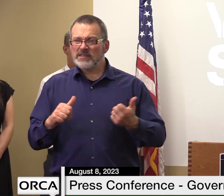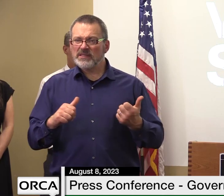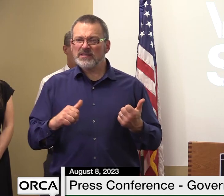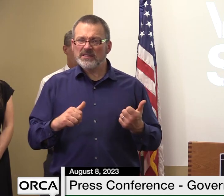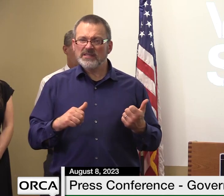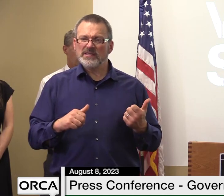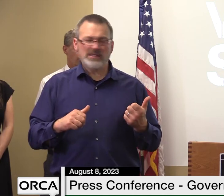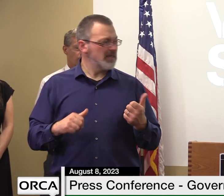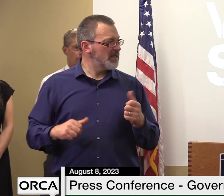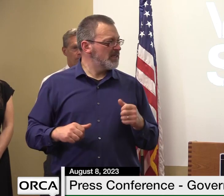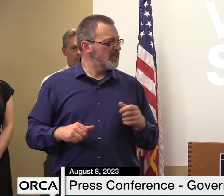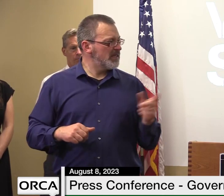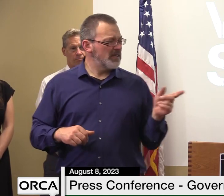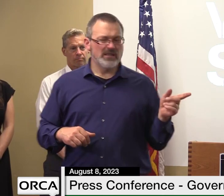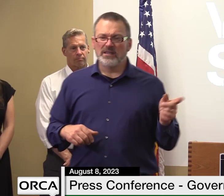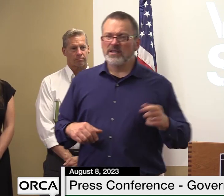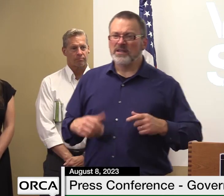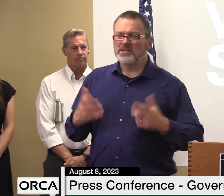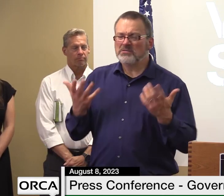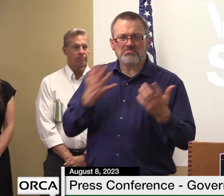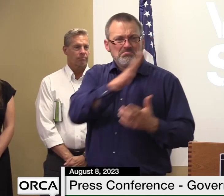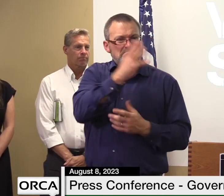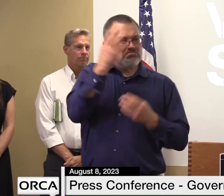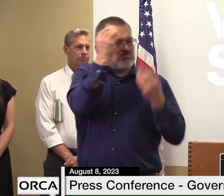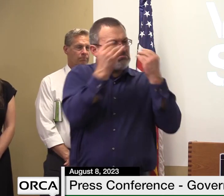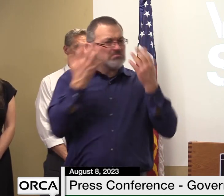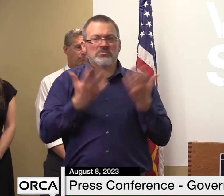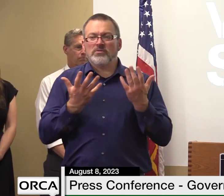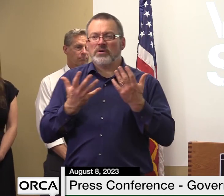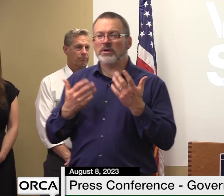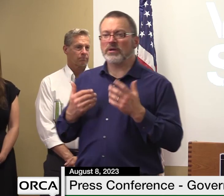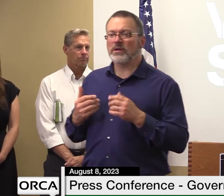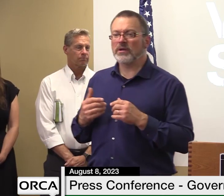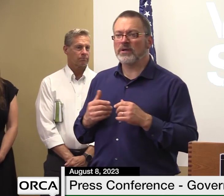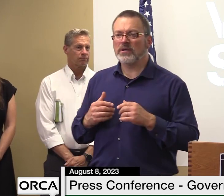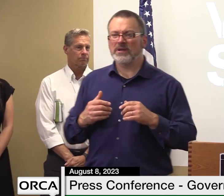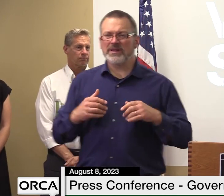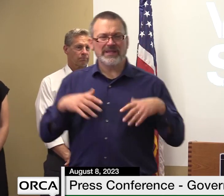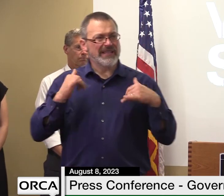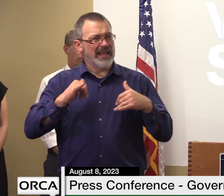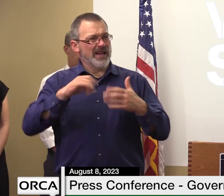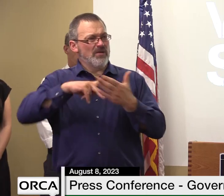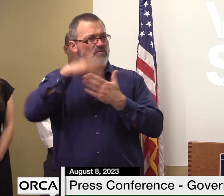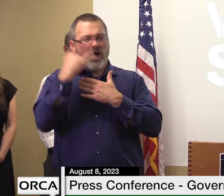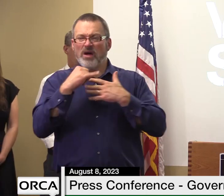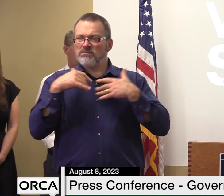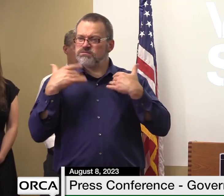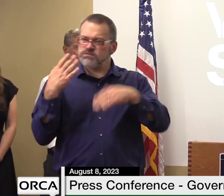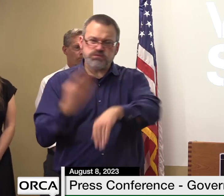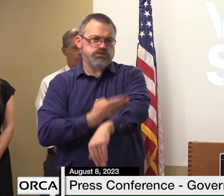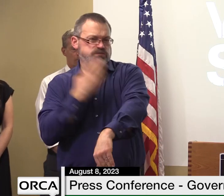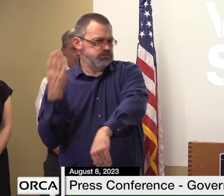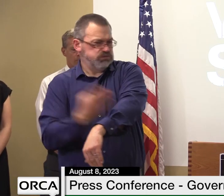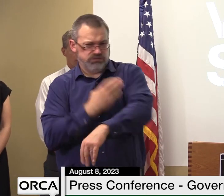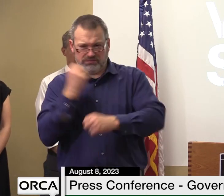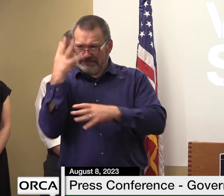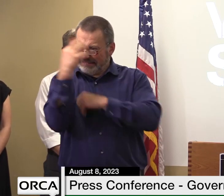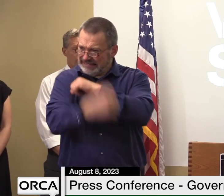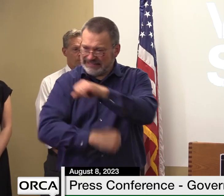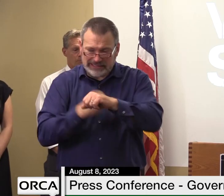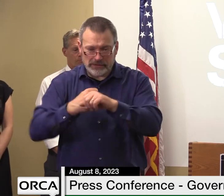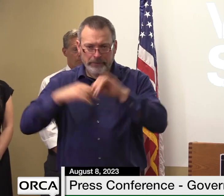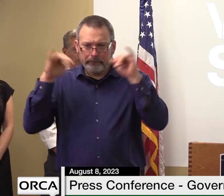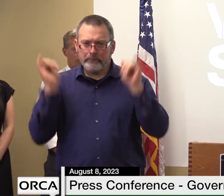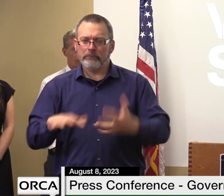going through your mind when you see a marquee infrastructure project in the state just shredded by a storm like this yeah very discouraging in